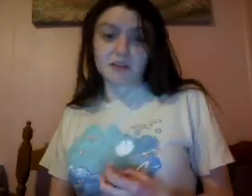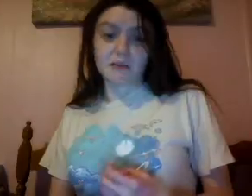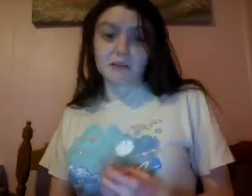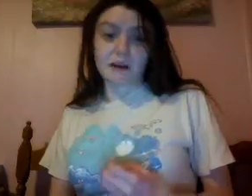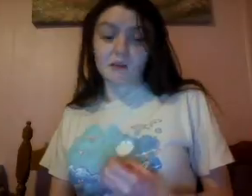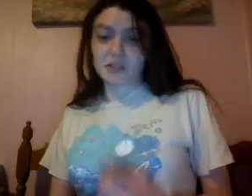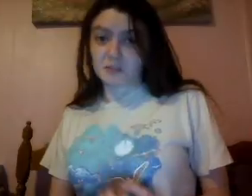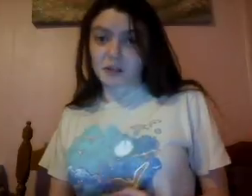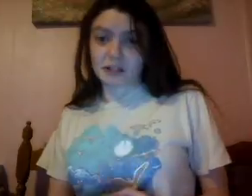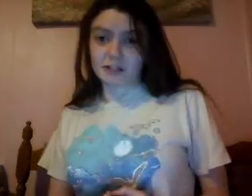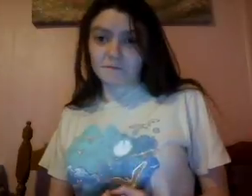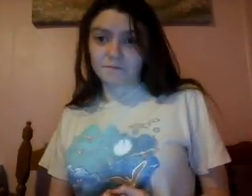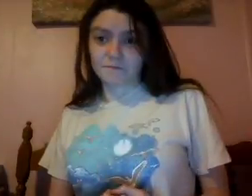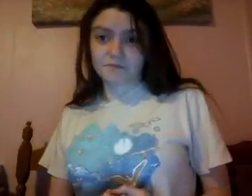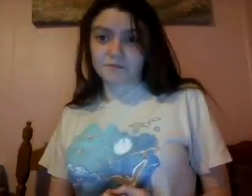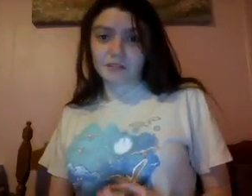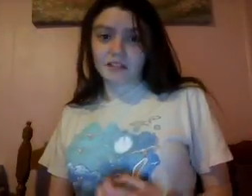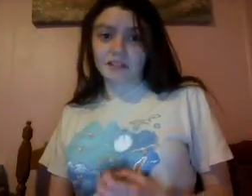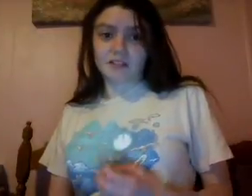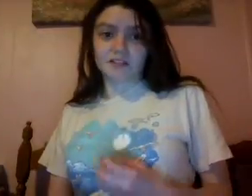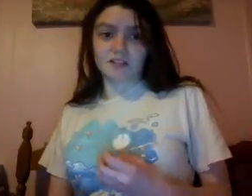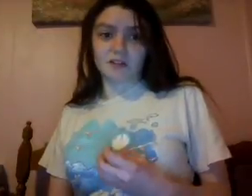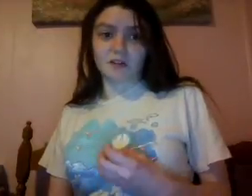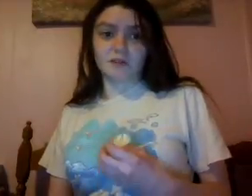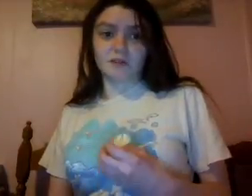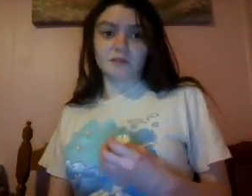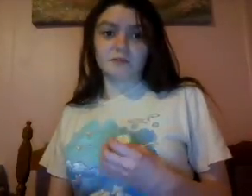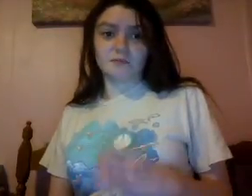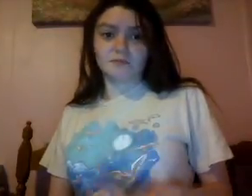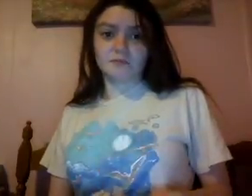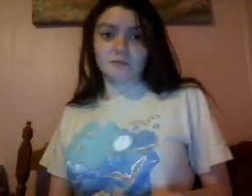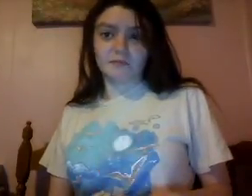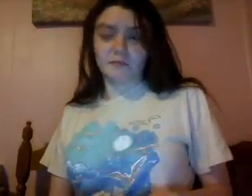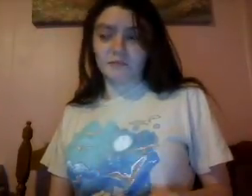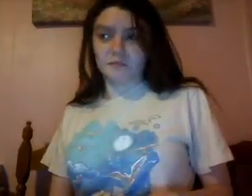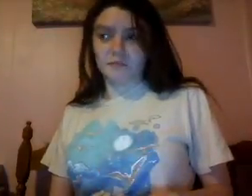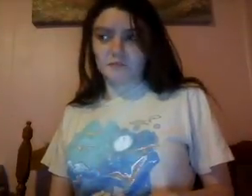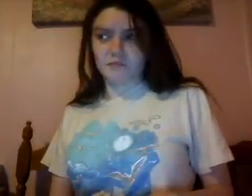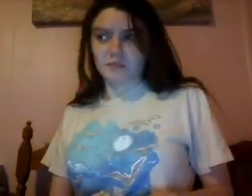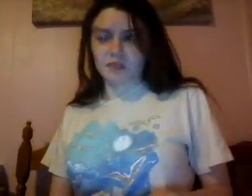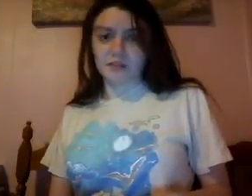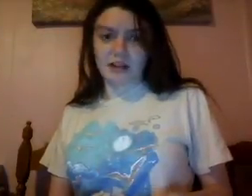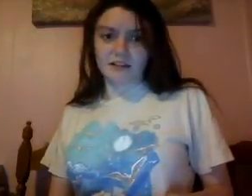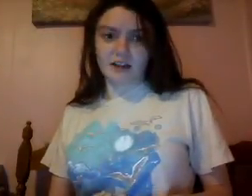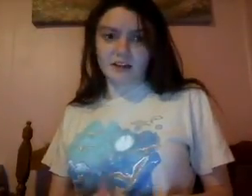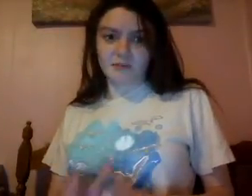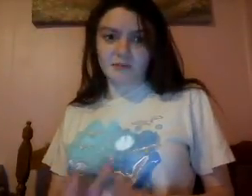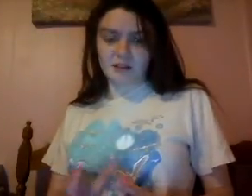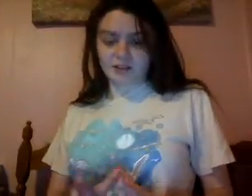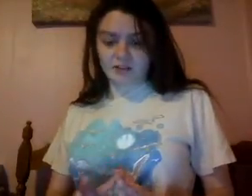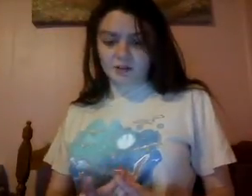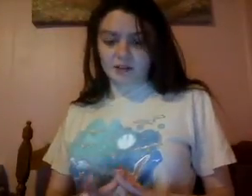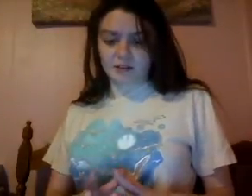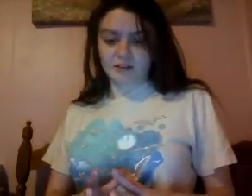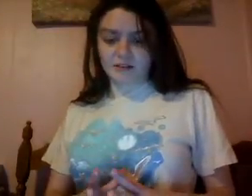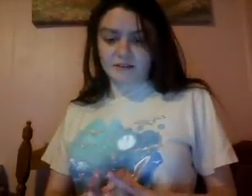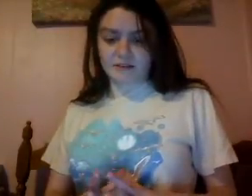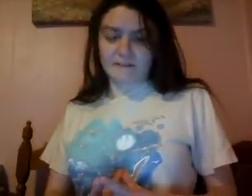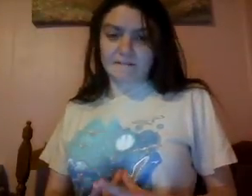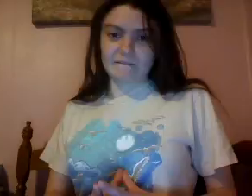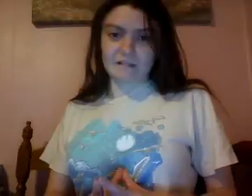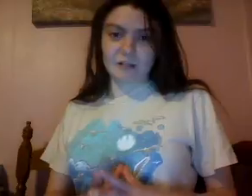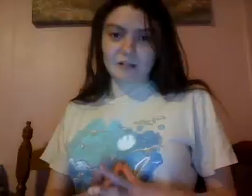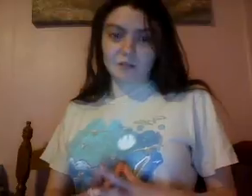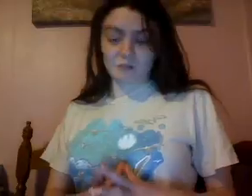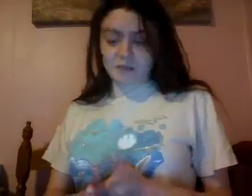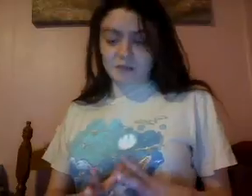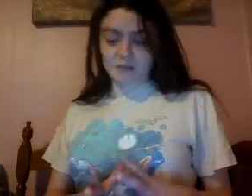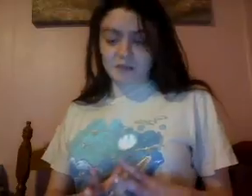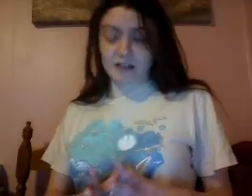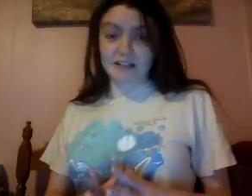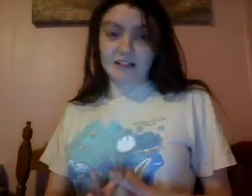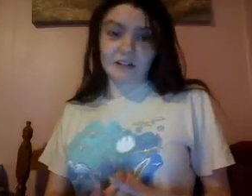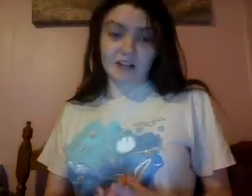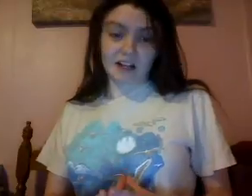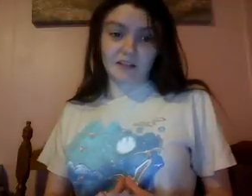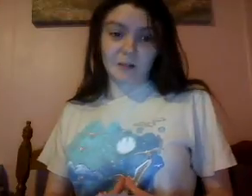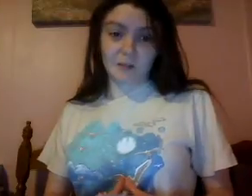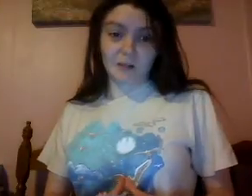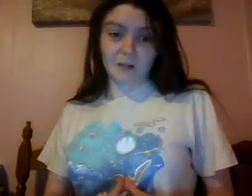about, which is better. So... So yeah, not your main story. Like, there's one main story I can never give up on,